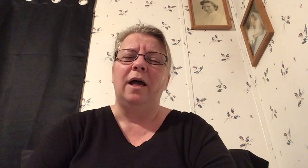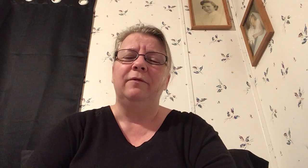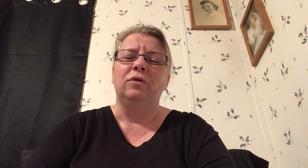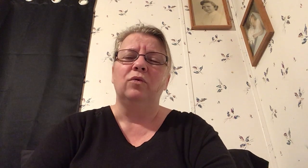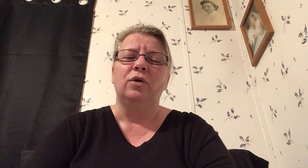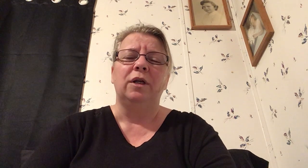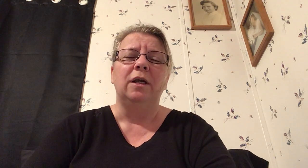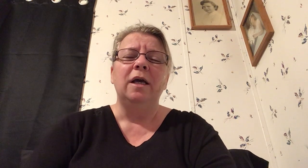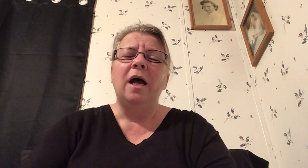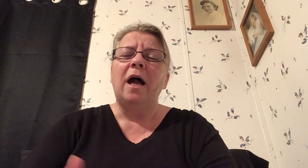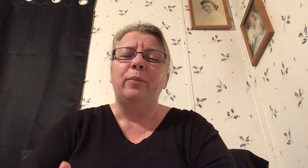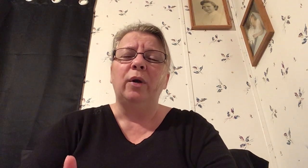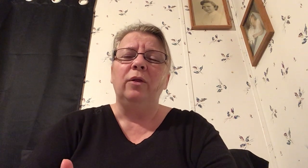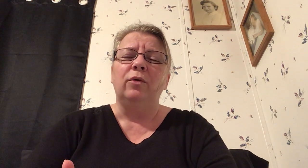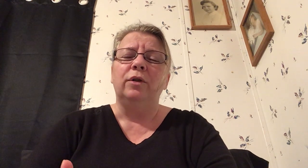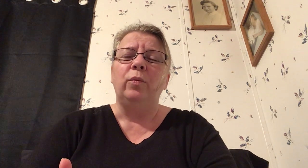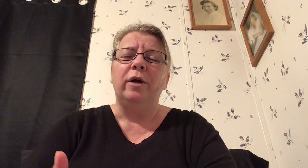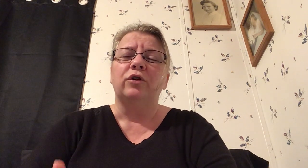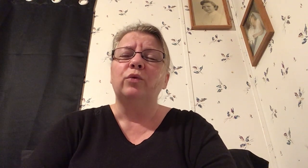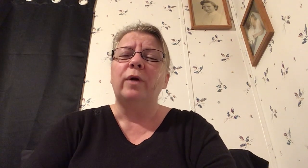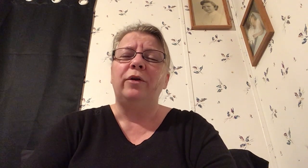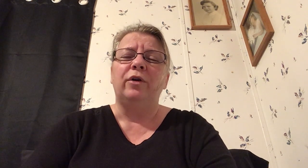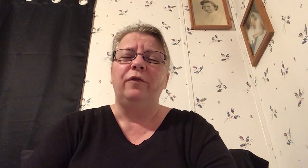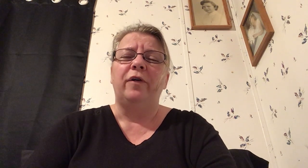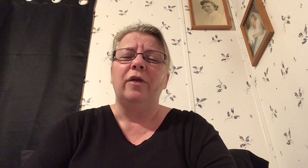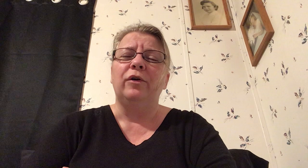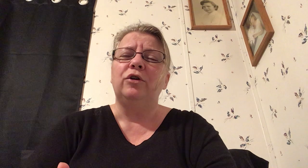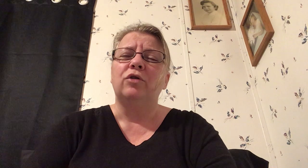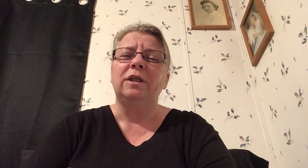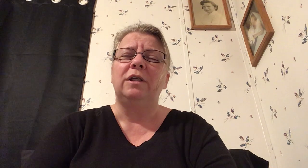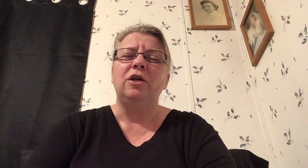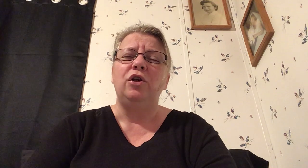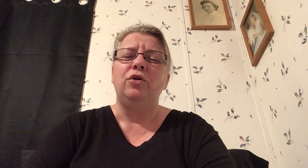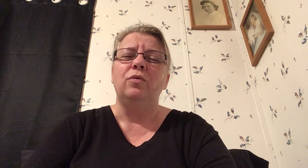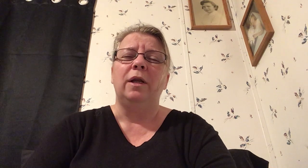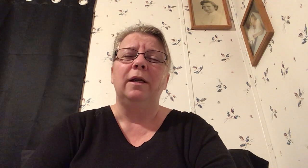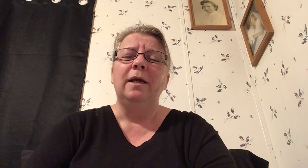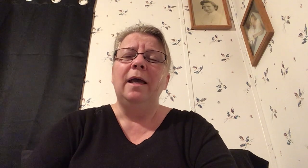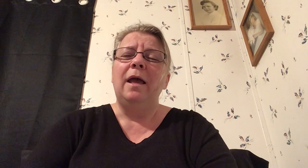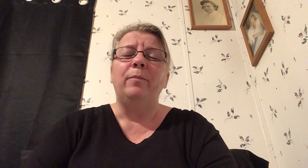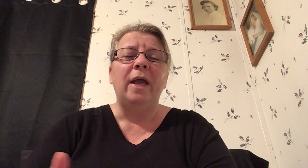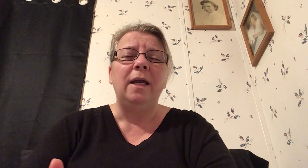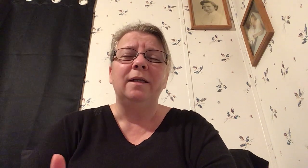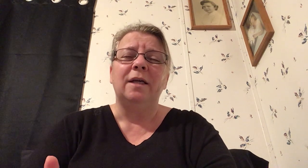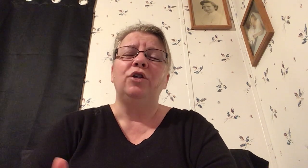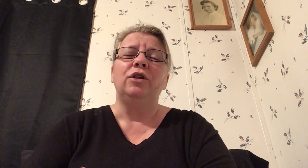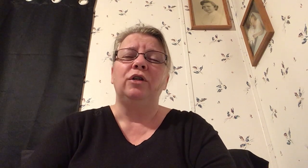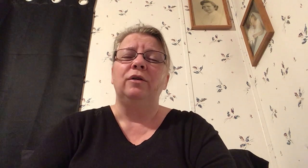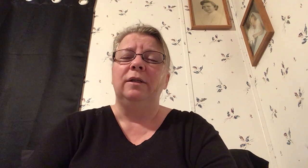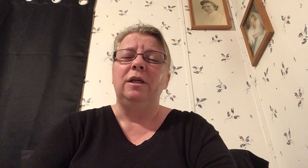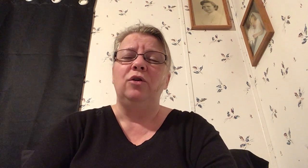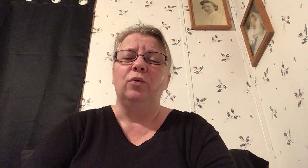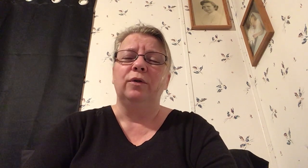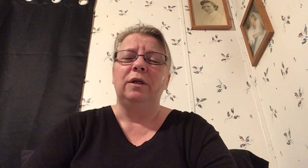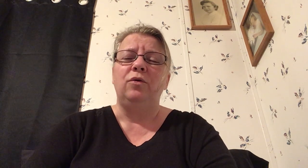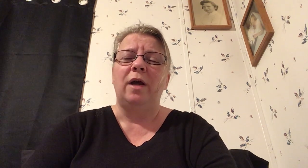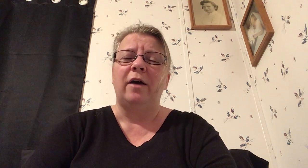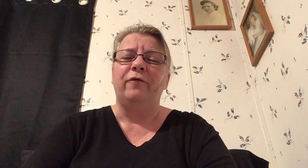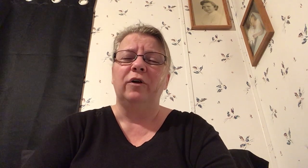lives lord and i pray lord that we are surrendering father and trusting you and and paying attention to the detours that you have for